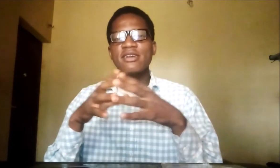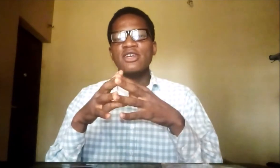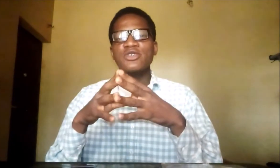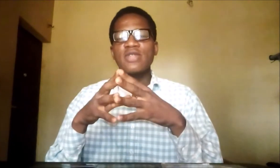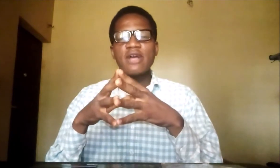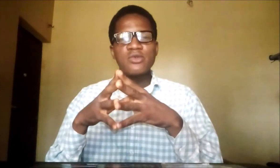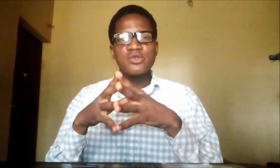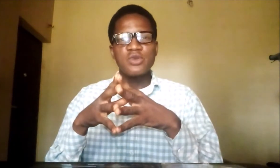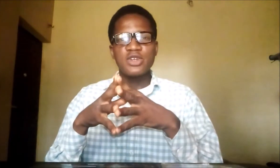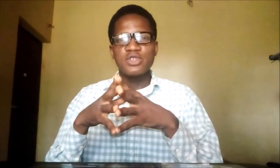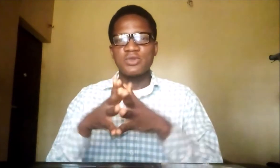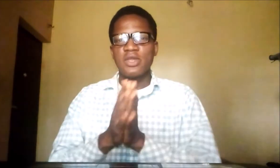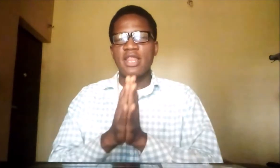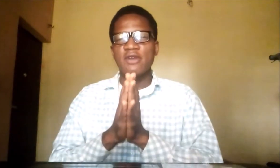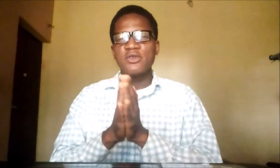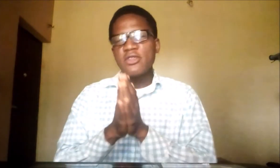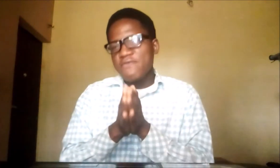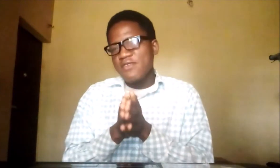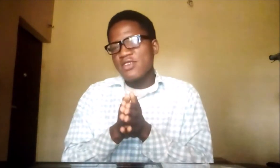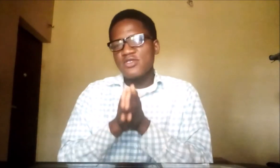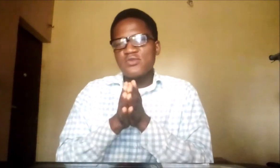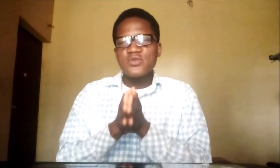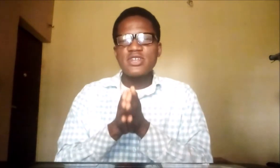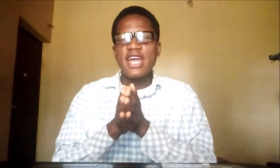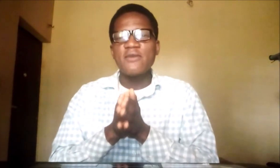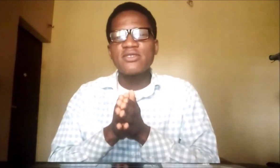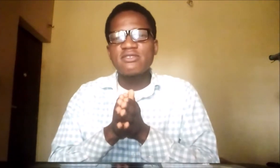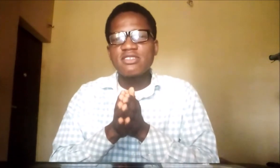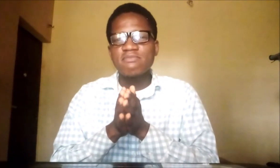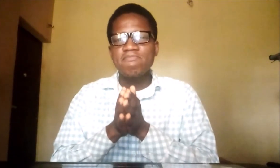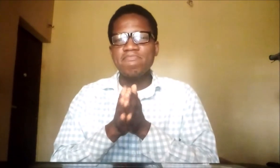So that's what we're going to be doing now. So the first word I want to spell...